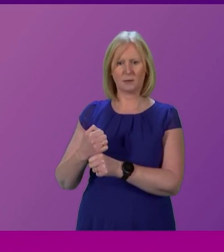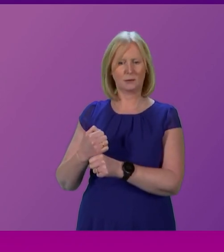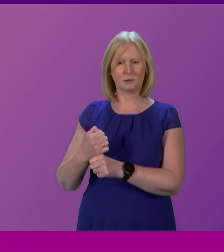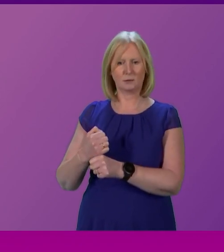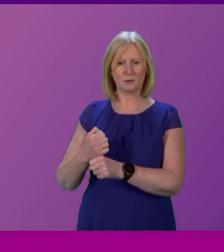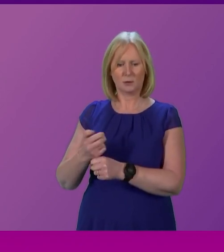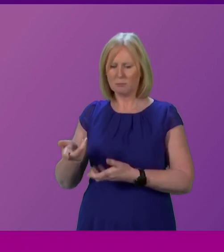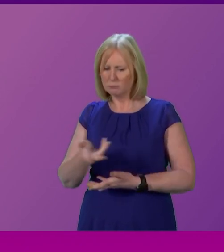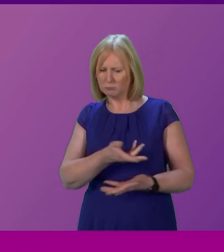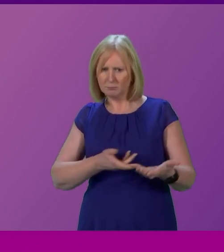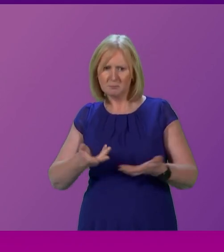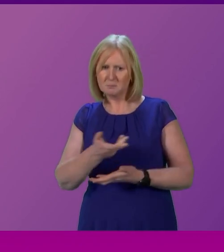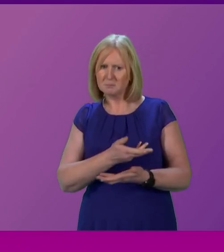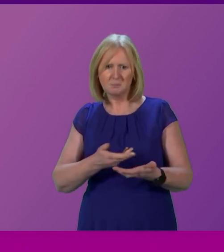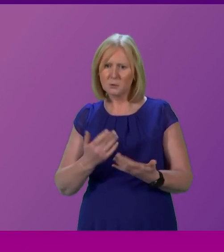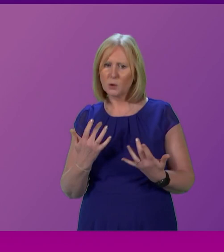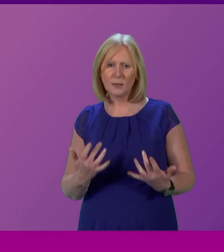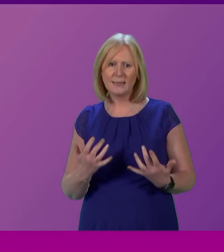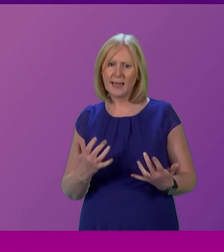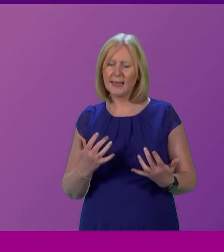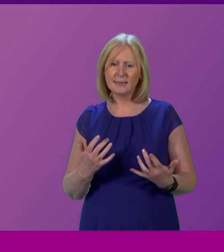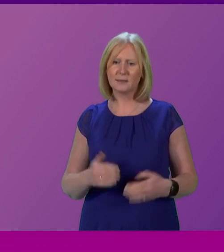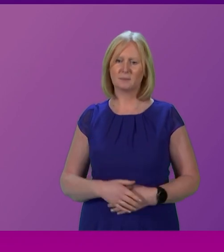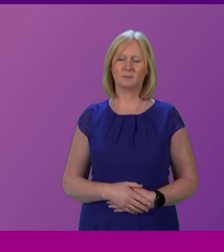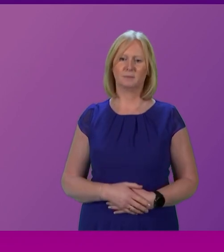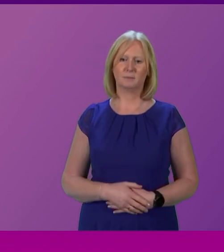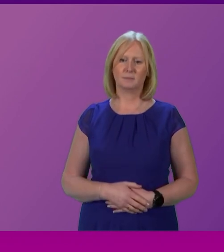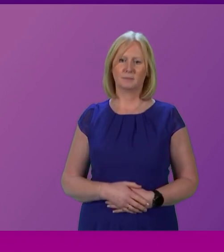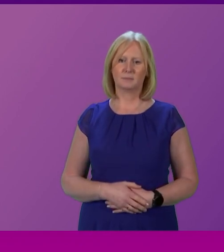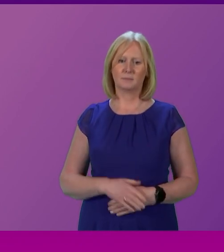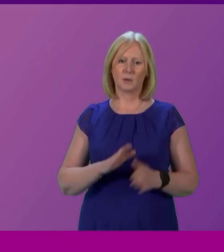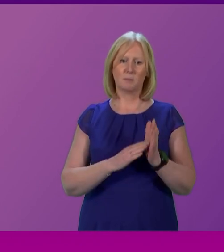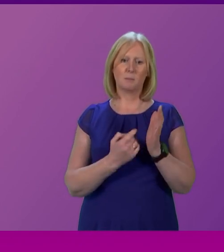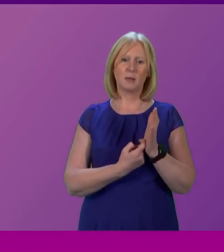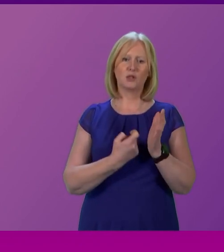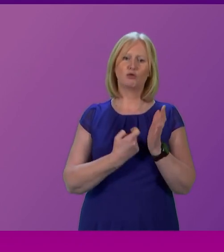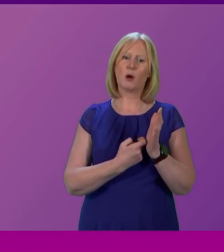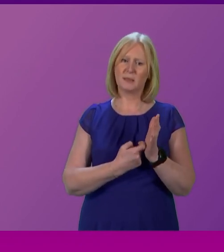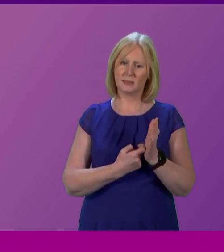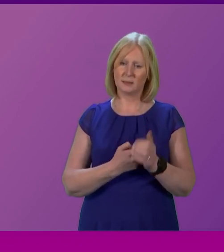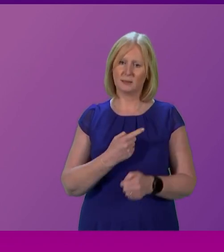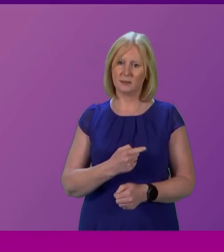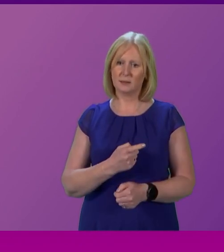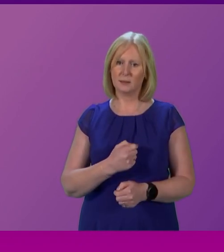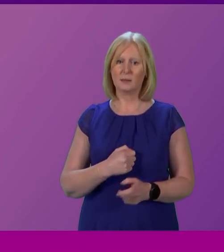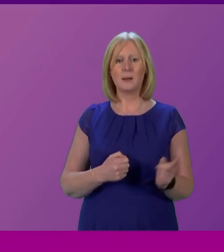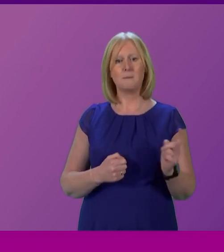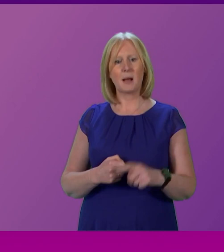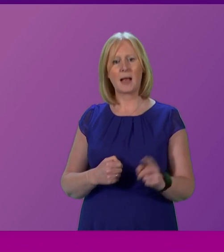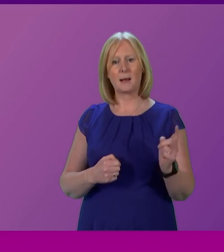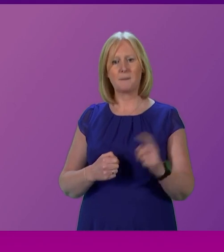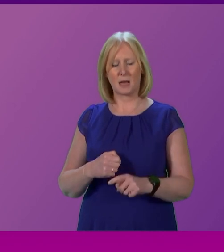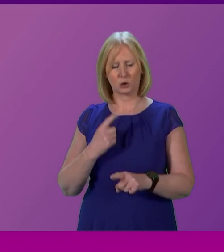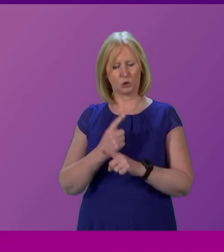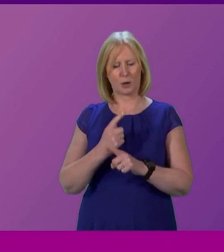other parties in this Parliament in any discussion whatsoever. What Mr Robertson did in this debate was to keep returning to the concept of